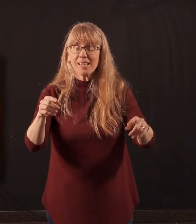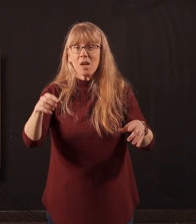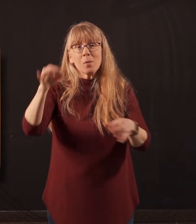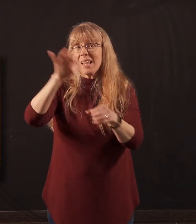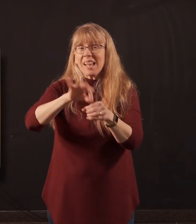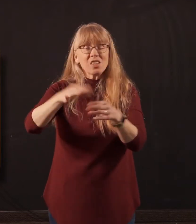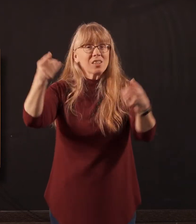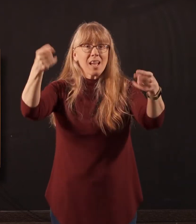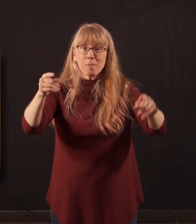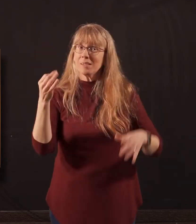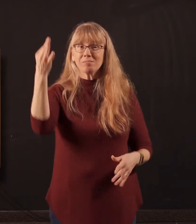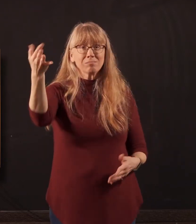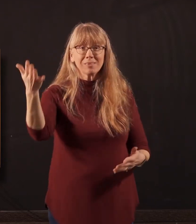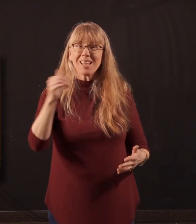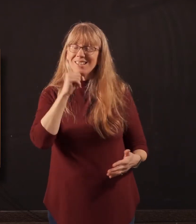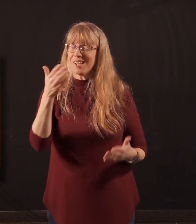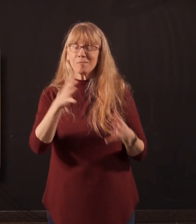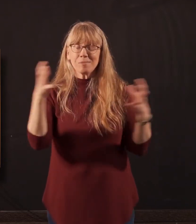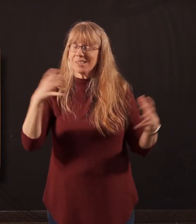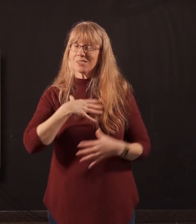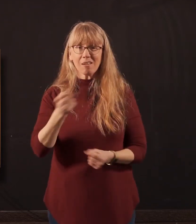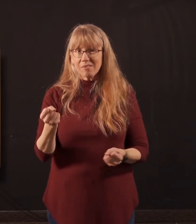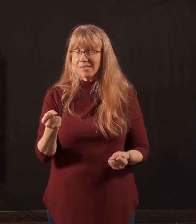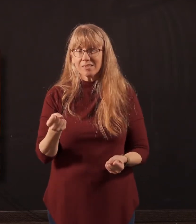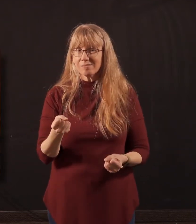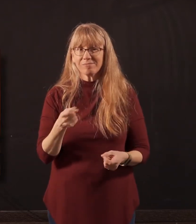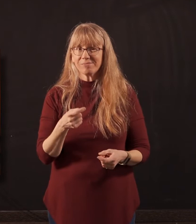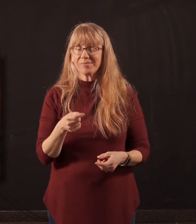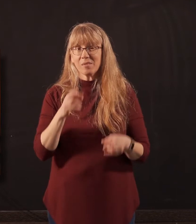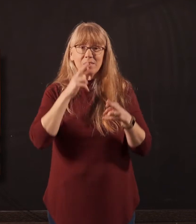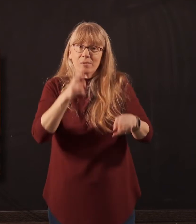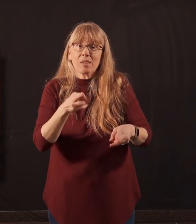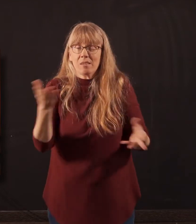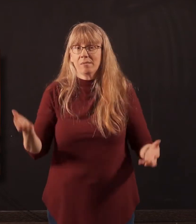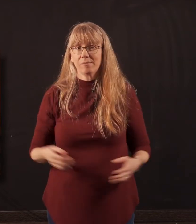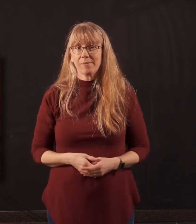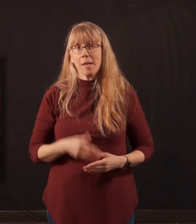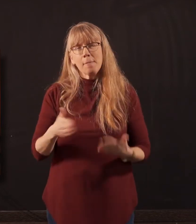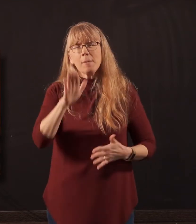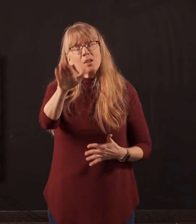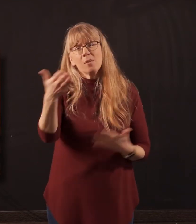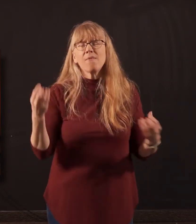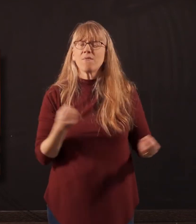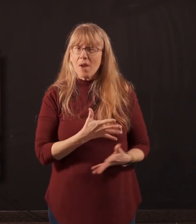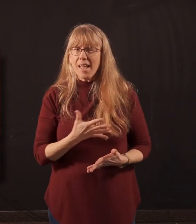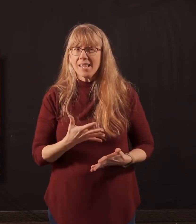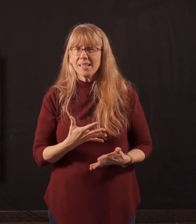you don't have much confidence that things will be resolved. But maybe for you, you're fearful of someone in your life.